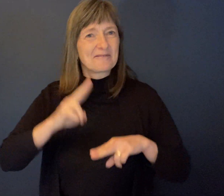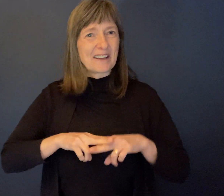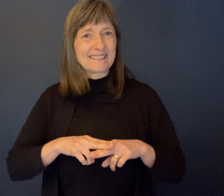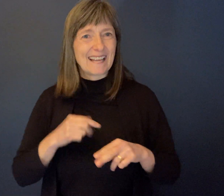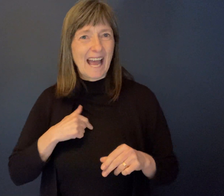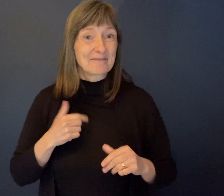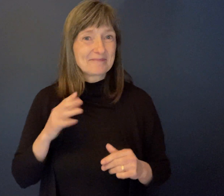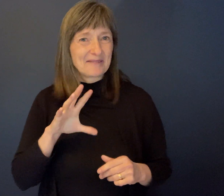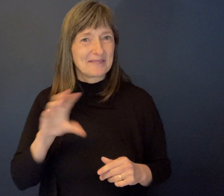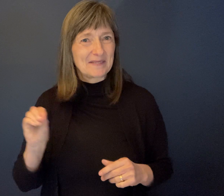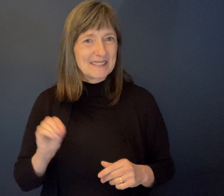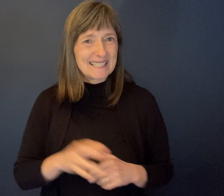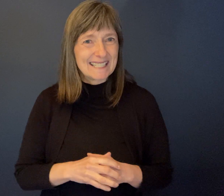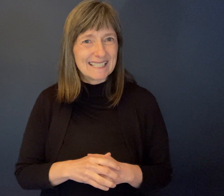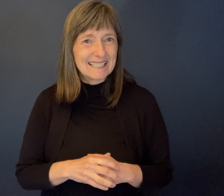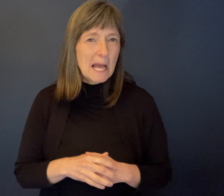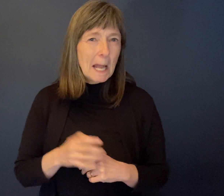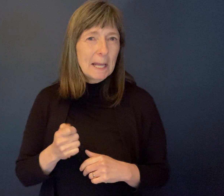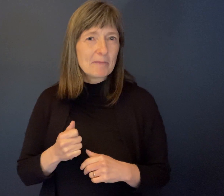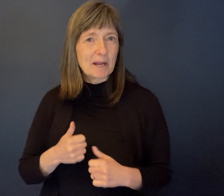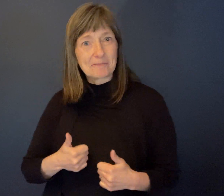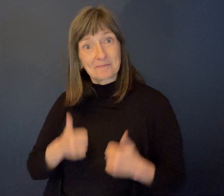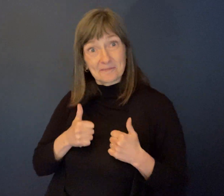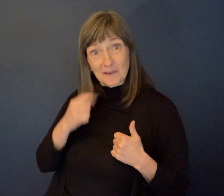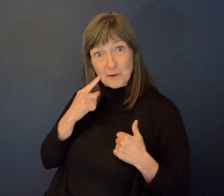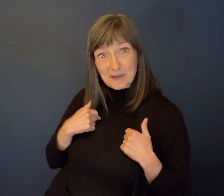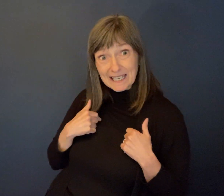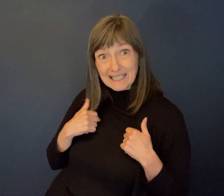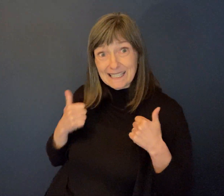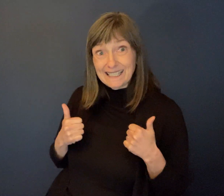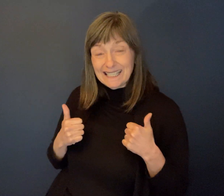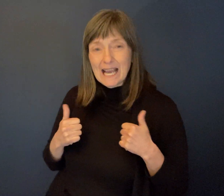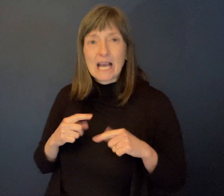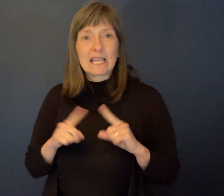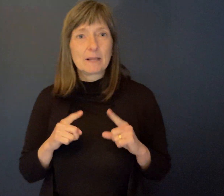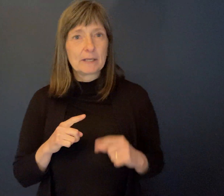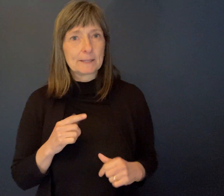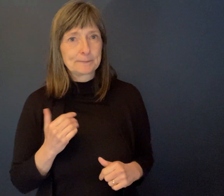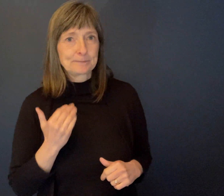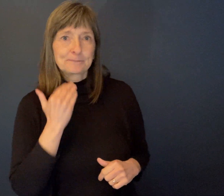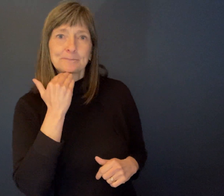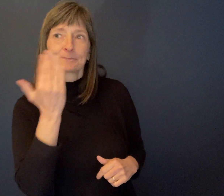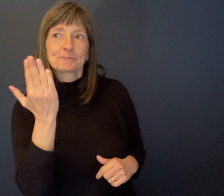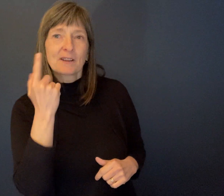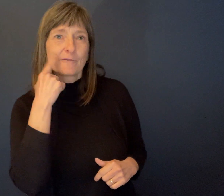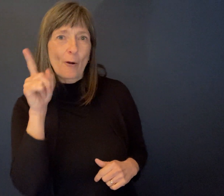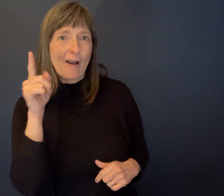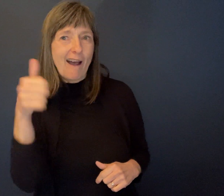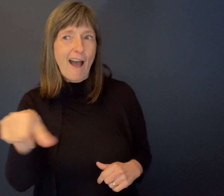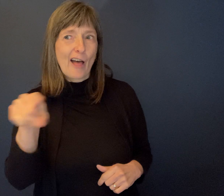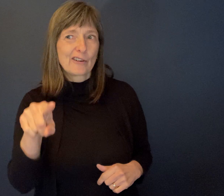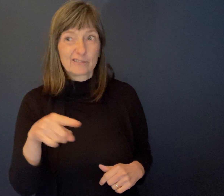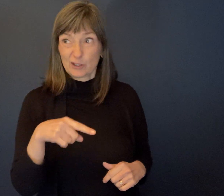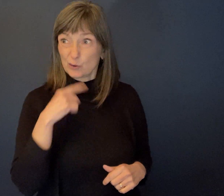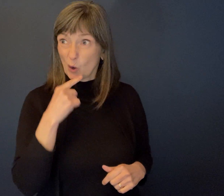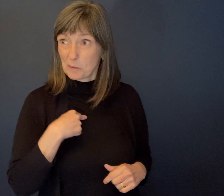So it was like kind of a thumbs up to getting there and, uh, a bit of a, a nose up to folks who said, you're not going to make it.